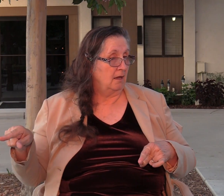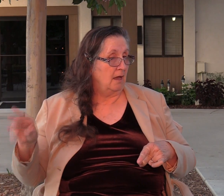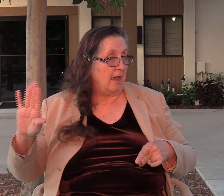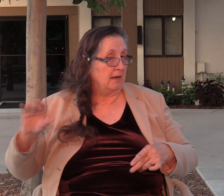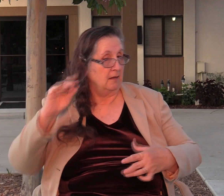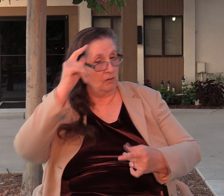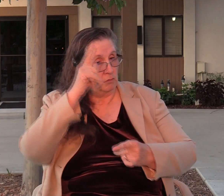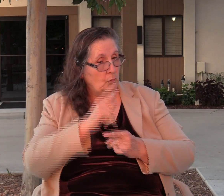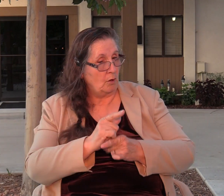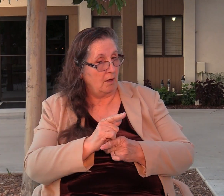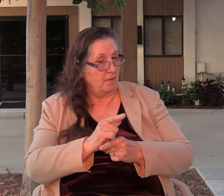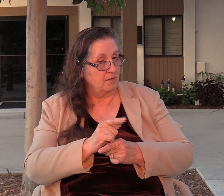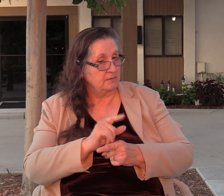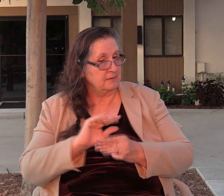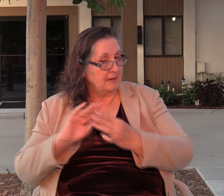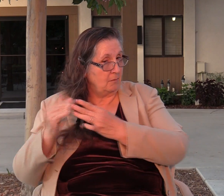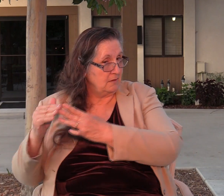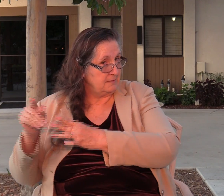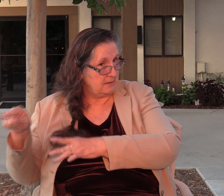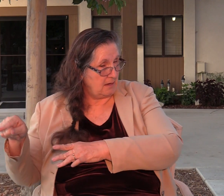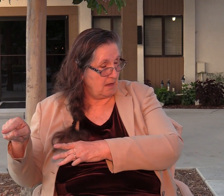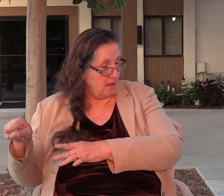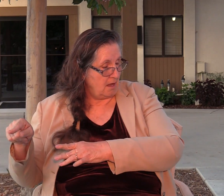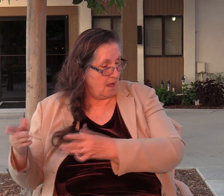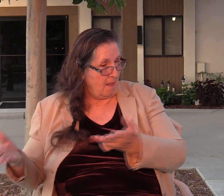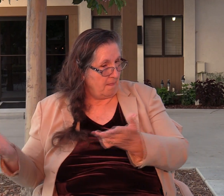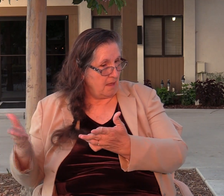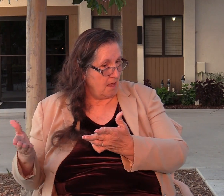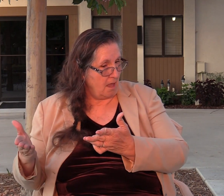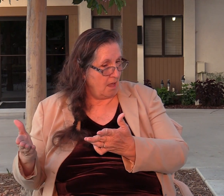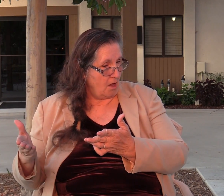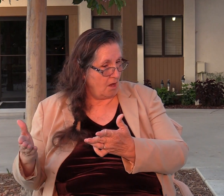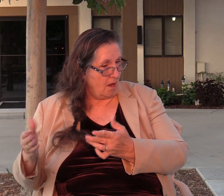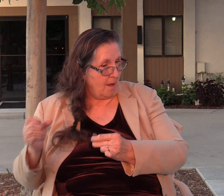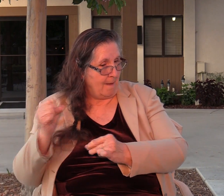have come to Shechem and here they are fortifying the city against you.